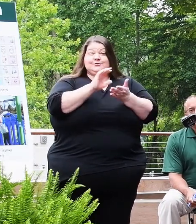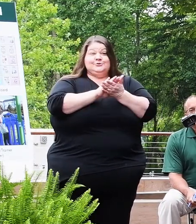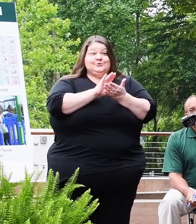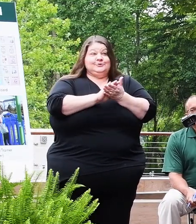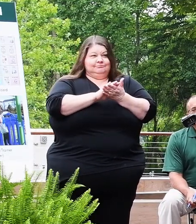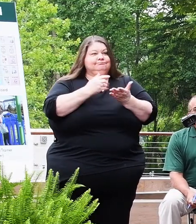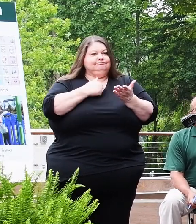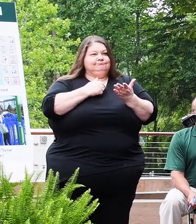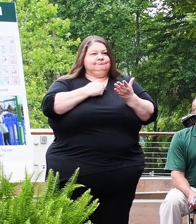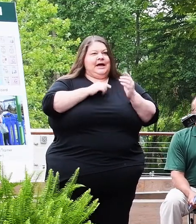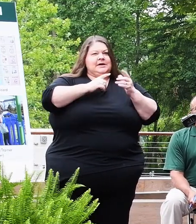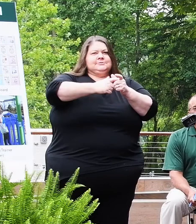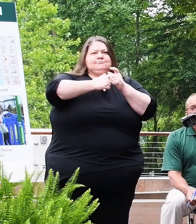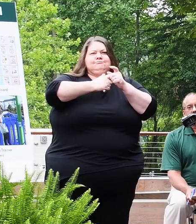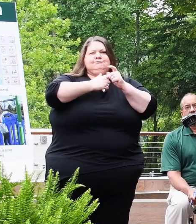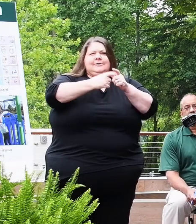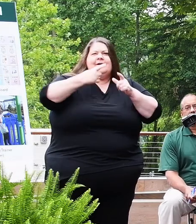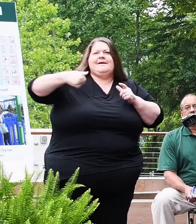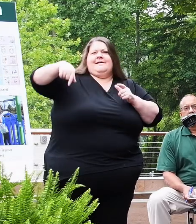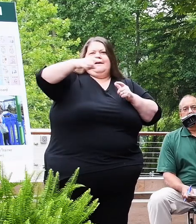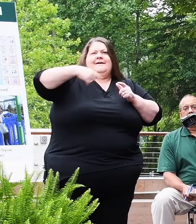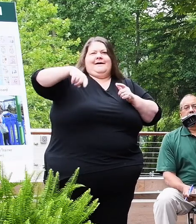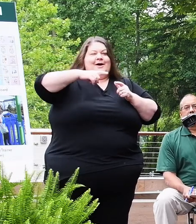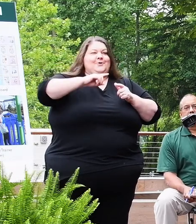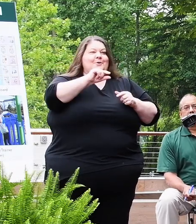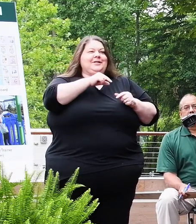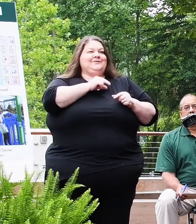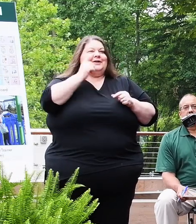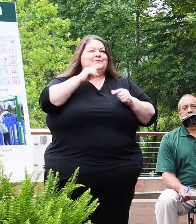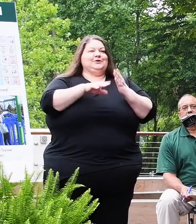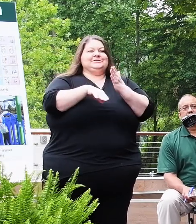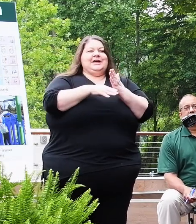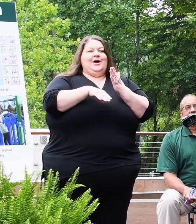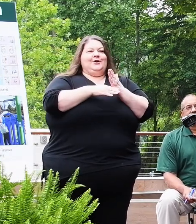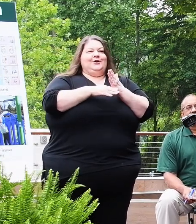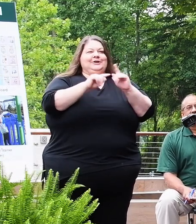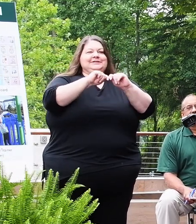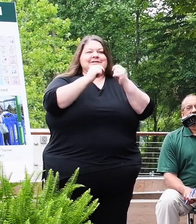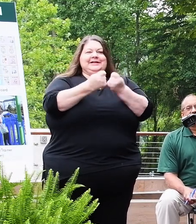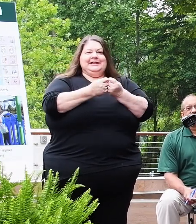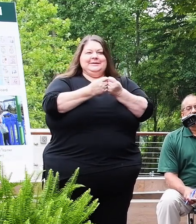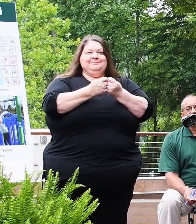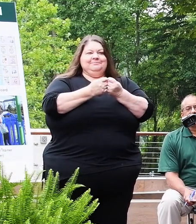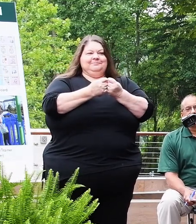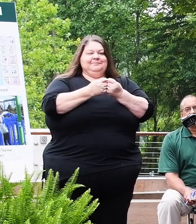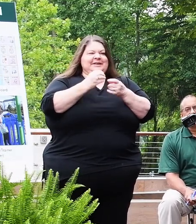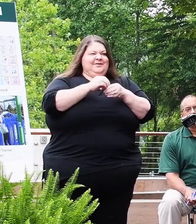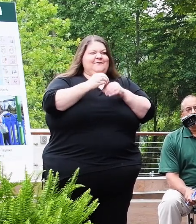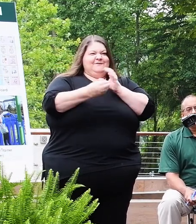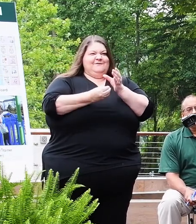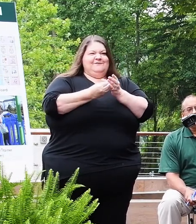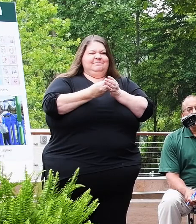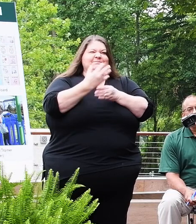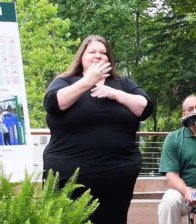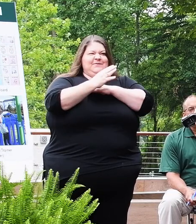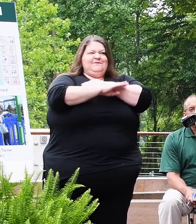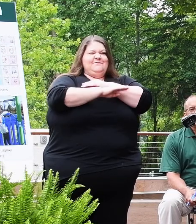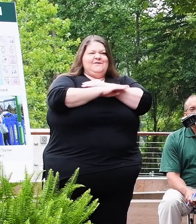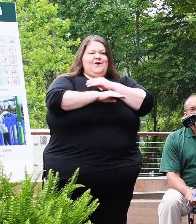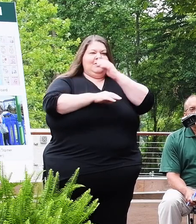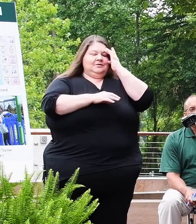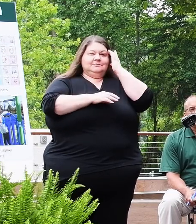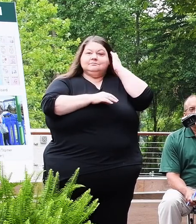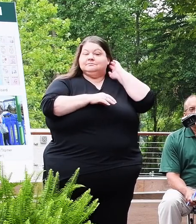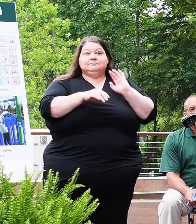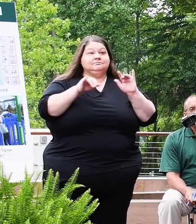time trials to qualify for soccer teams in the fall and lacrosse teams in the spring. And I hope just like I bring